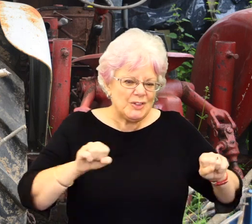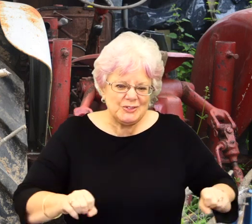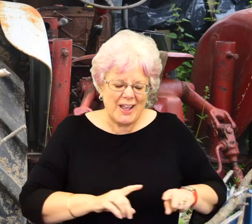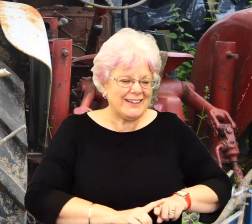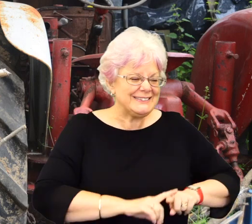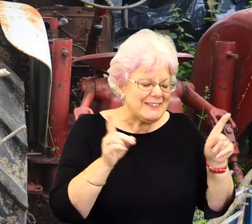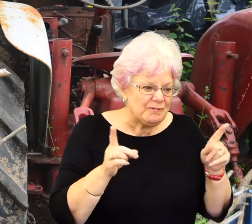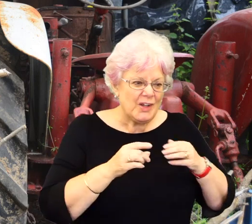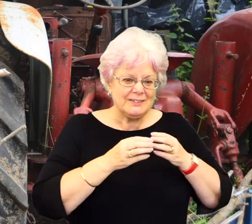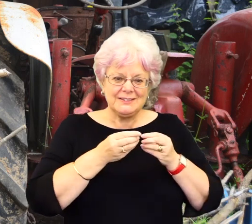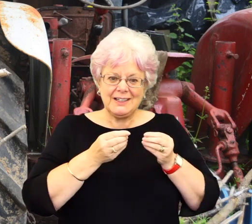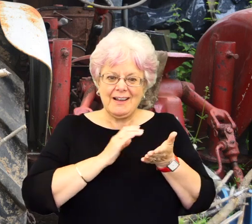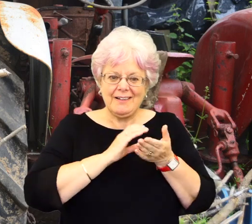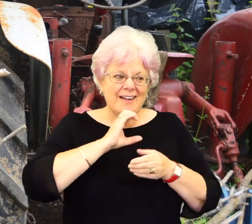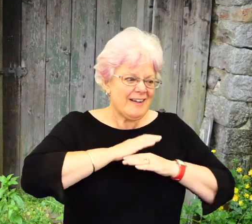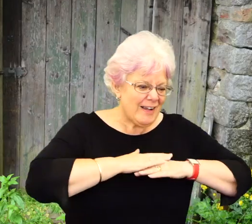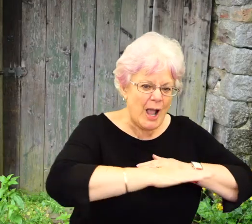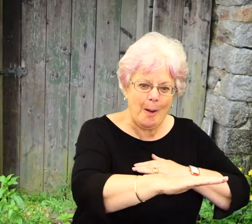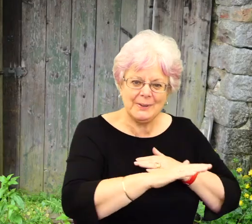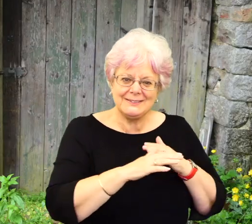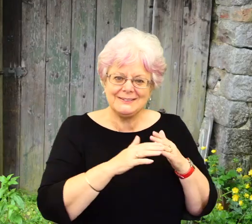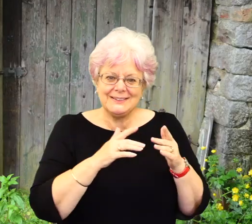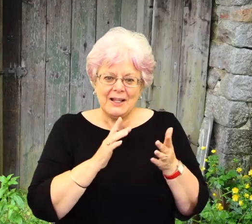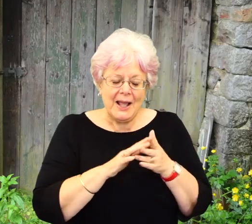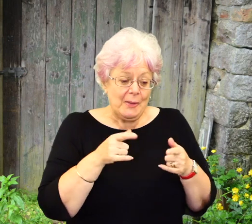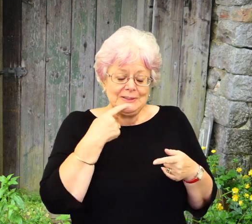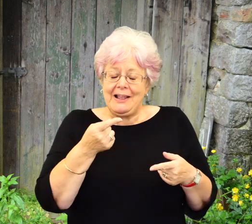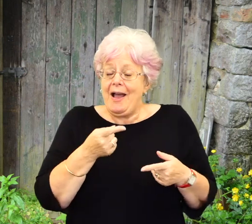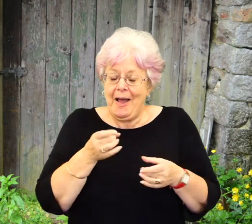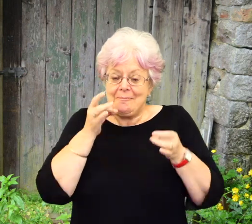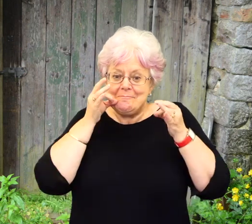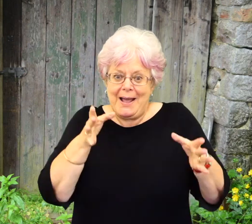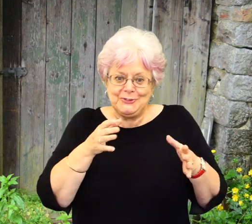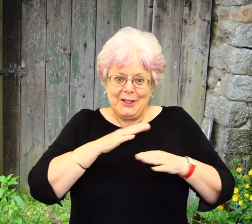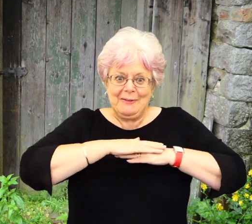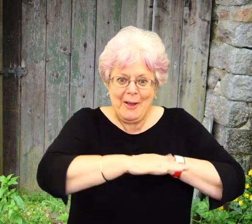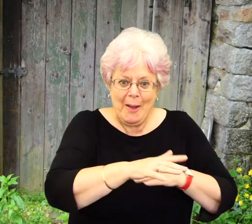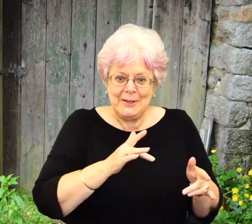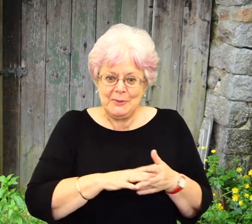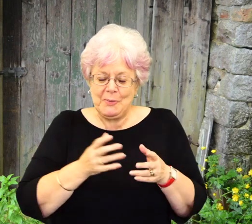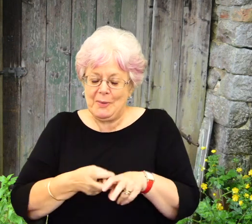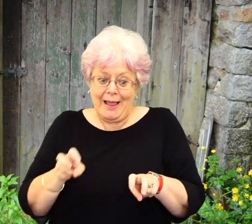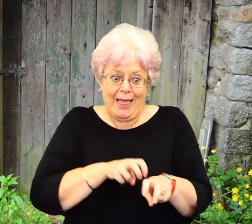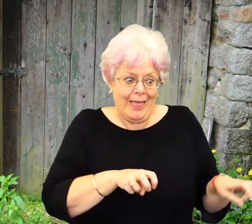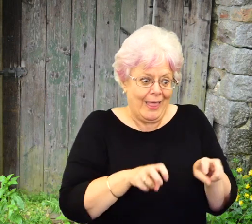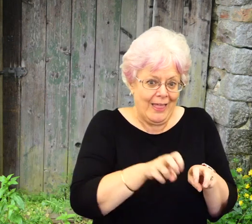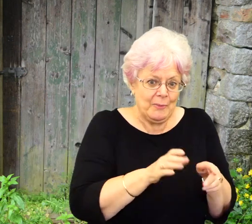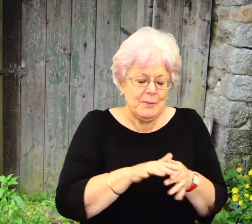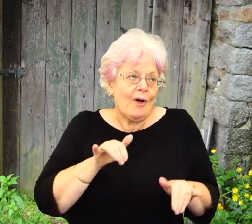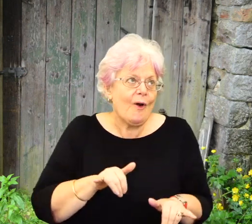So I found a way that we sat on this mattress and said, this is a magic carpet. And we go to Africa. How wonderful. And so we sat and